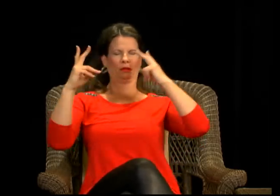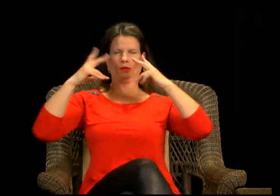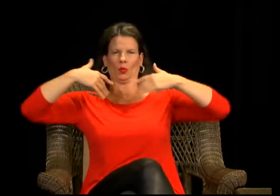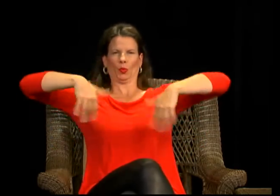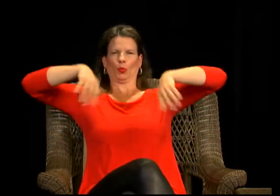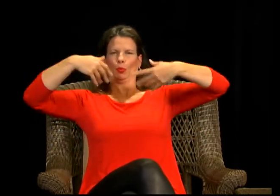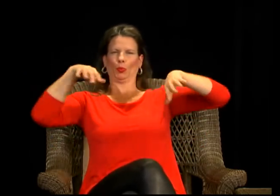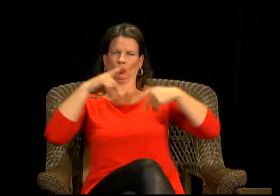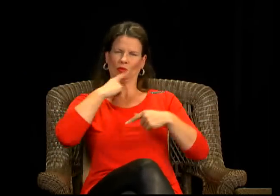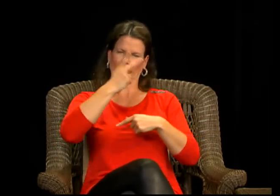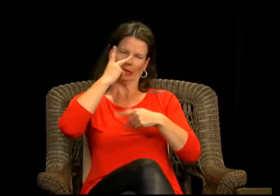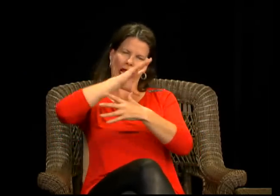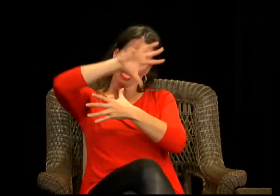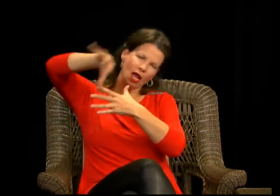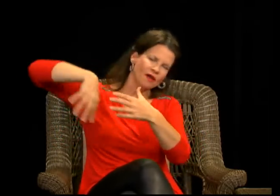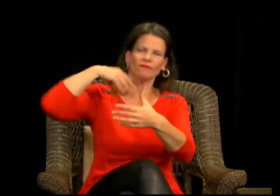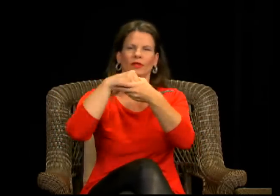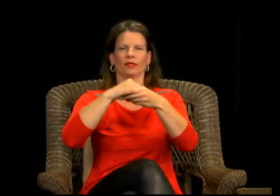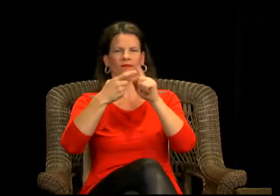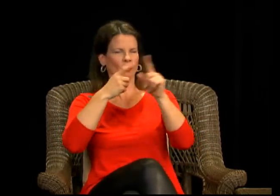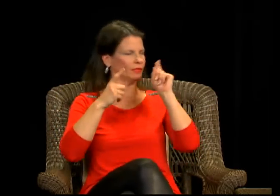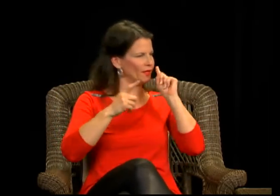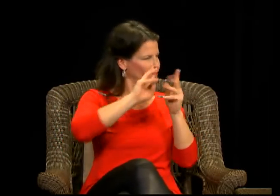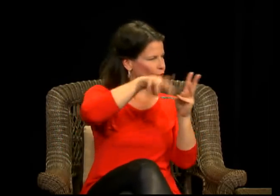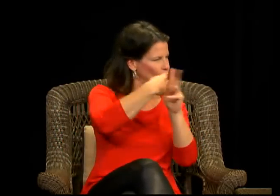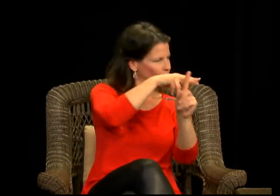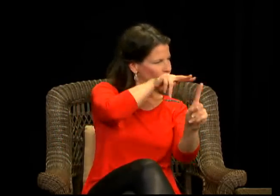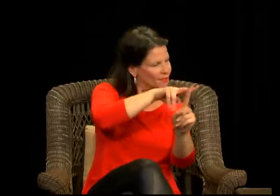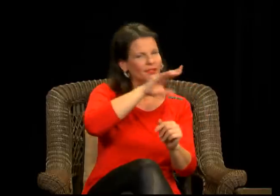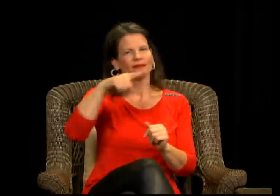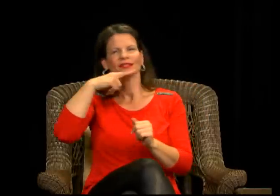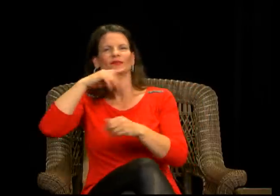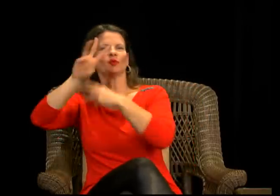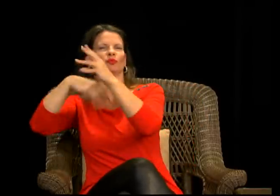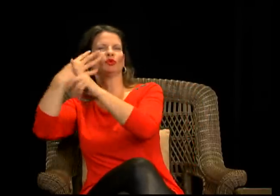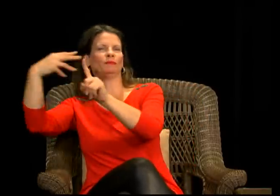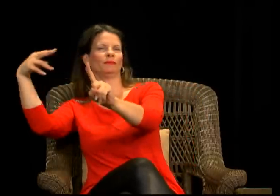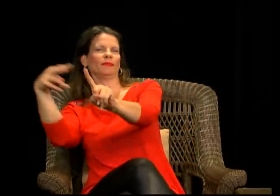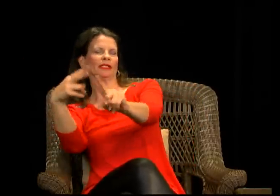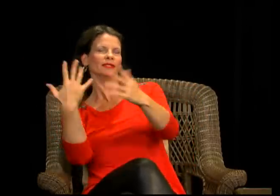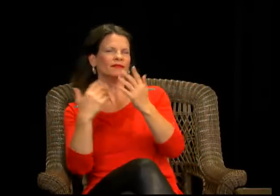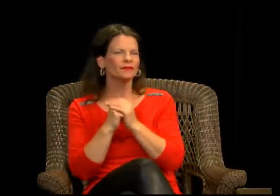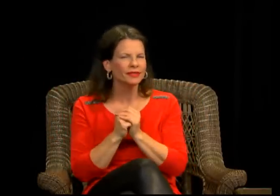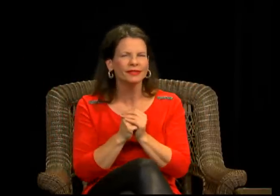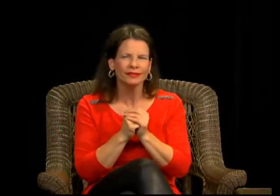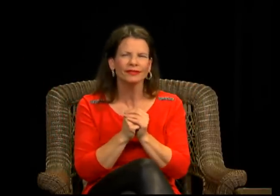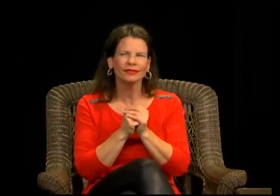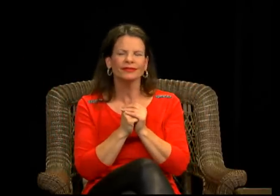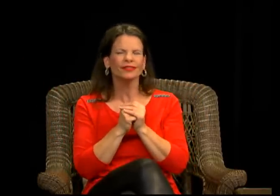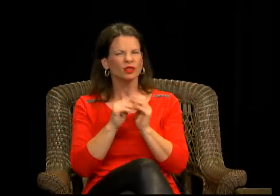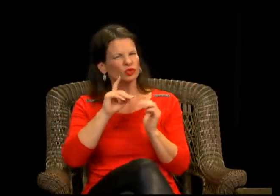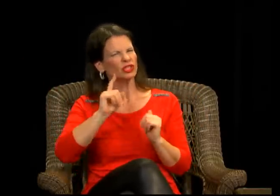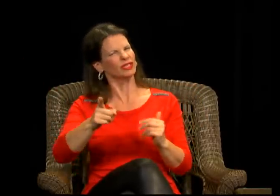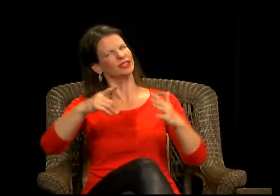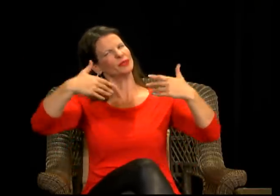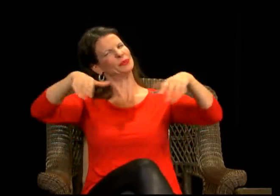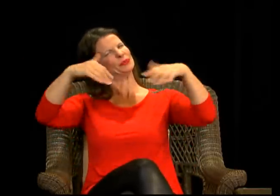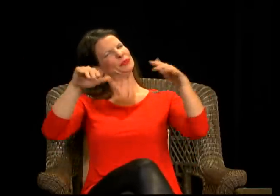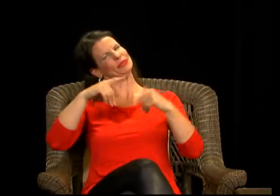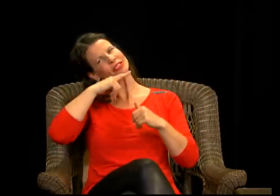I mean, a lot of kids who grow up in deaf families are pretty shocked to see just how much, you know,